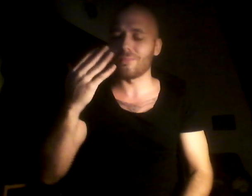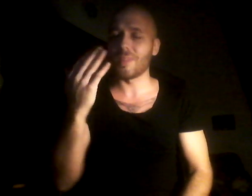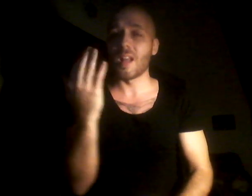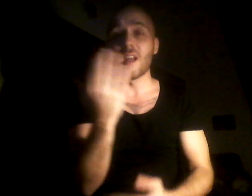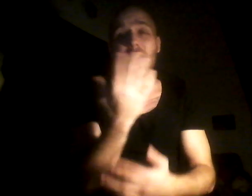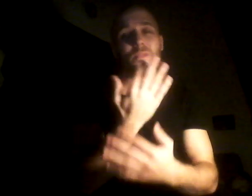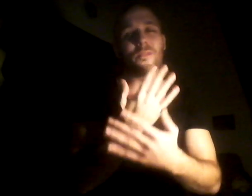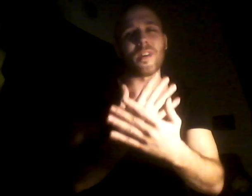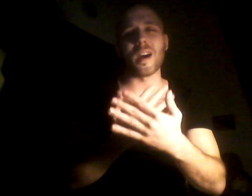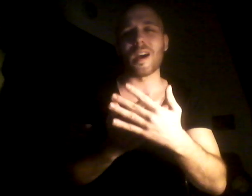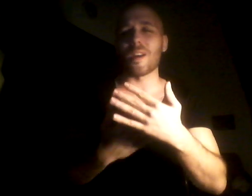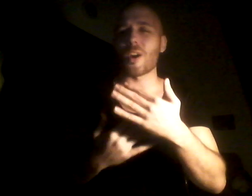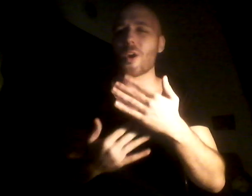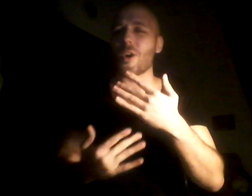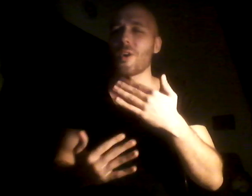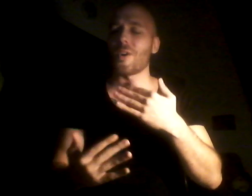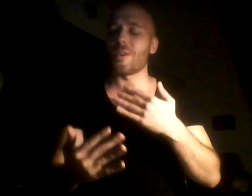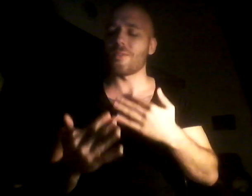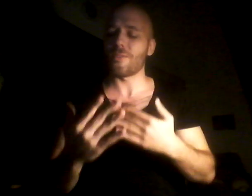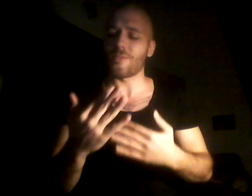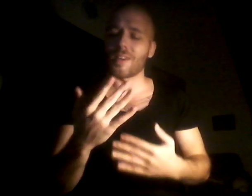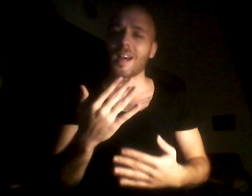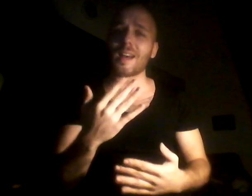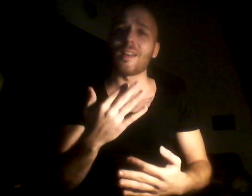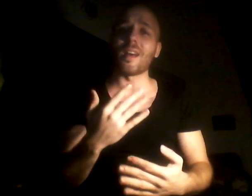It's fire on fire